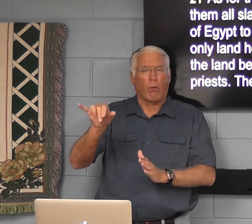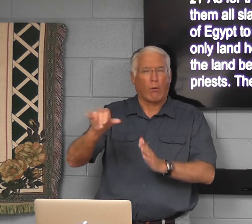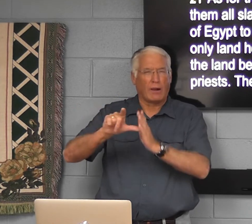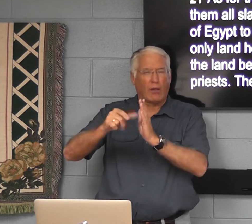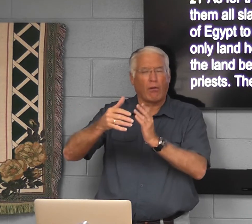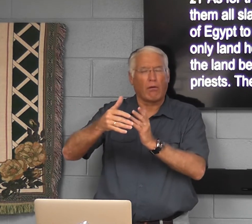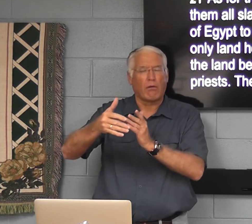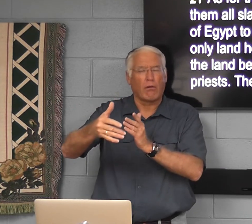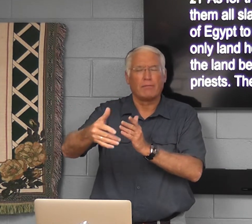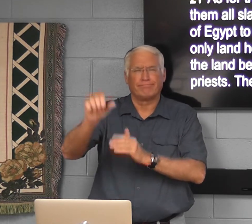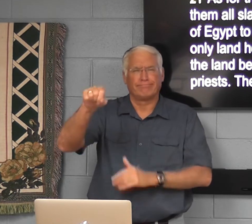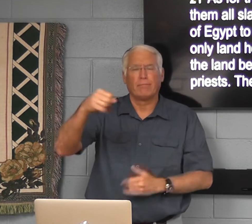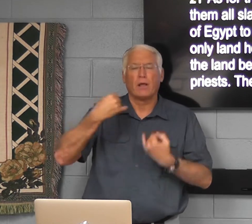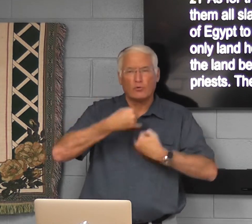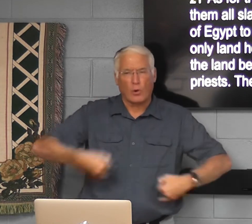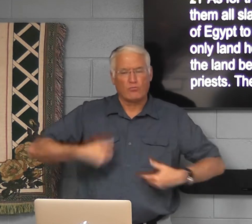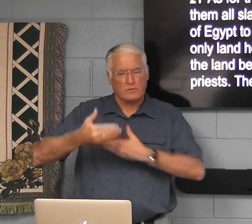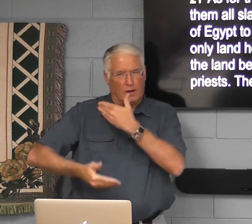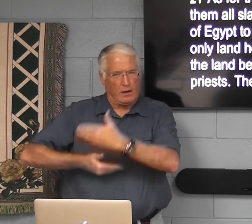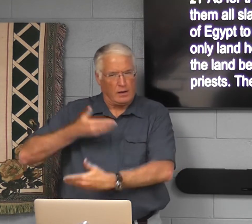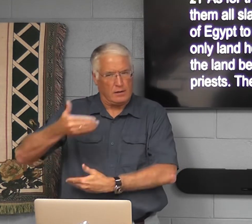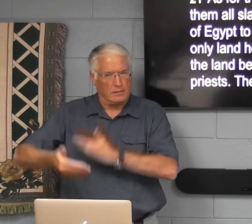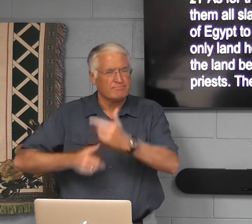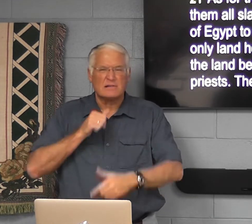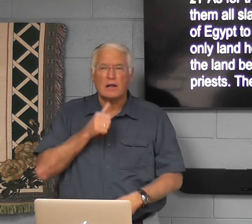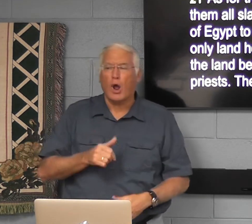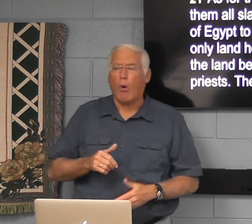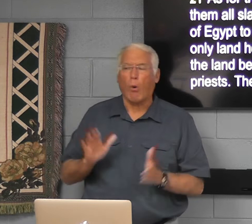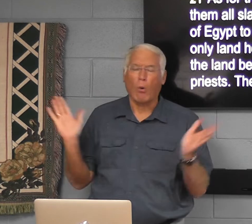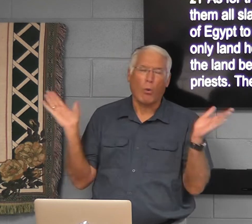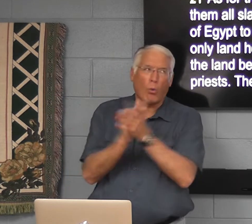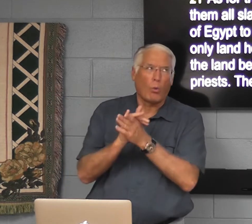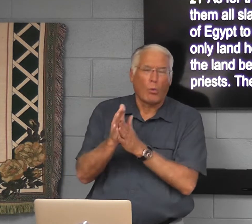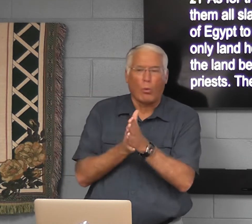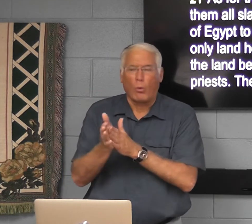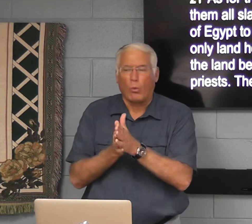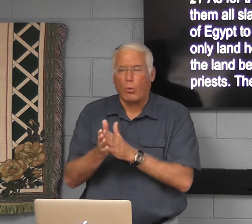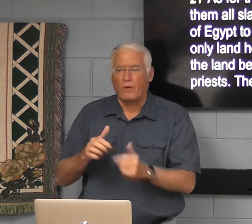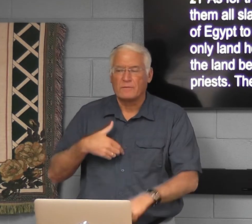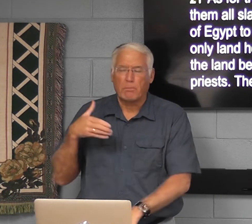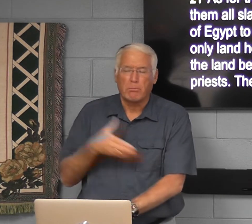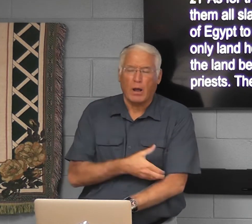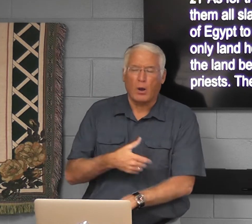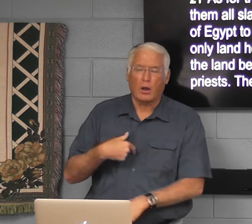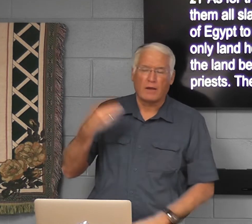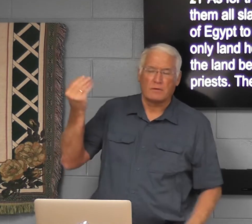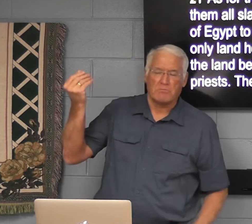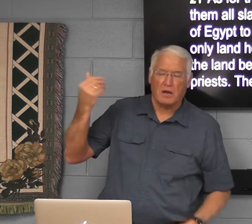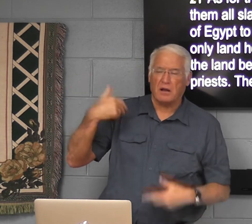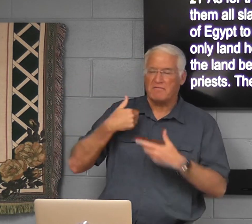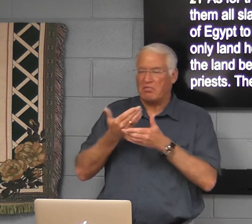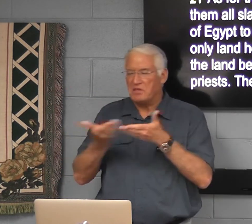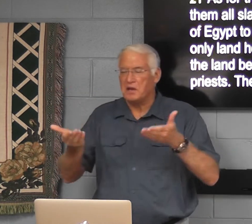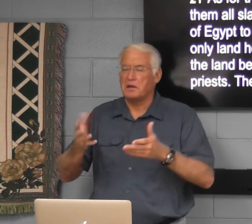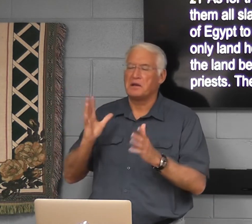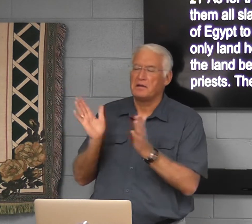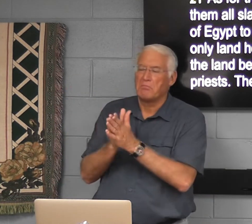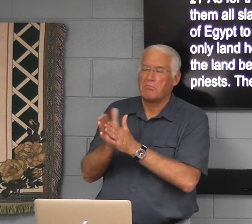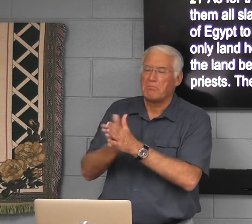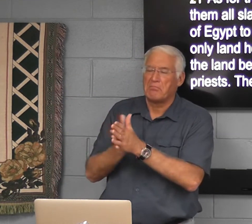And later, going forward, you will see how Joseph is kind. It wasn't like he was trying to take power that